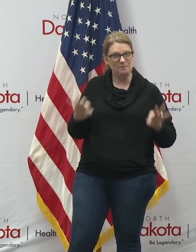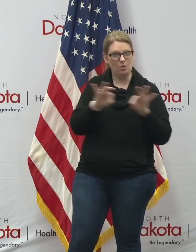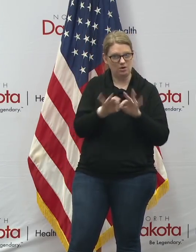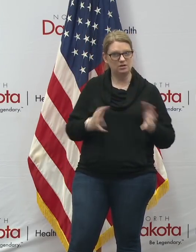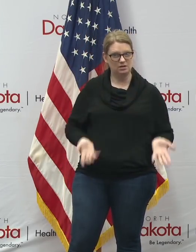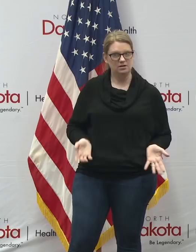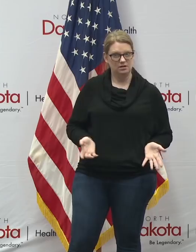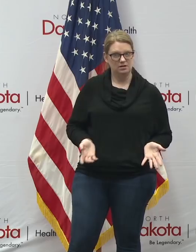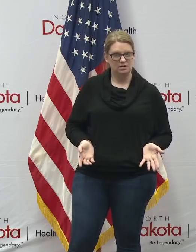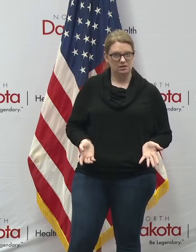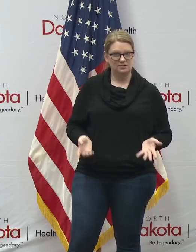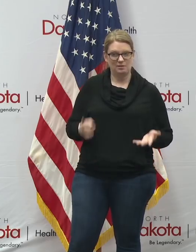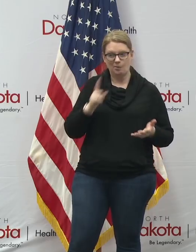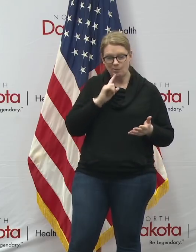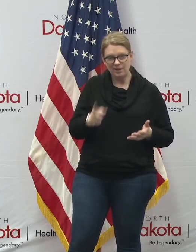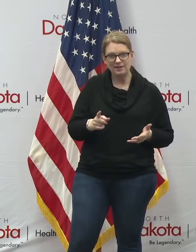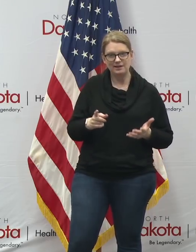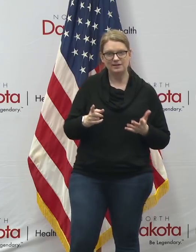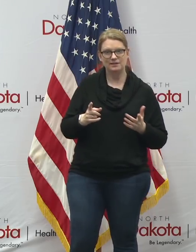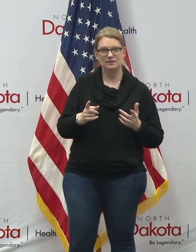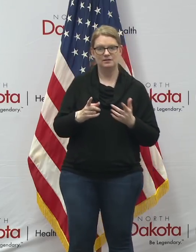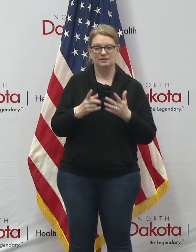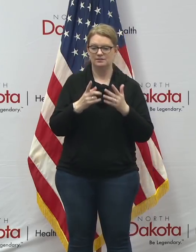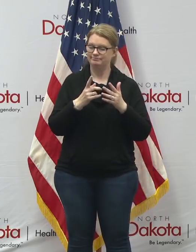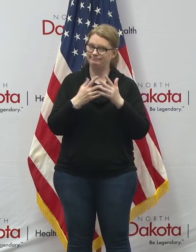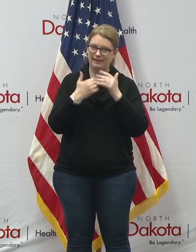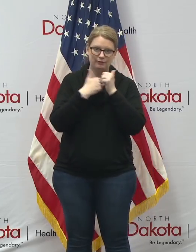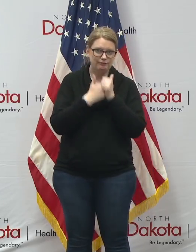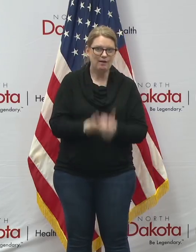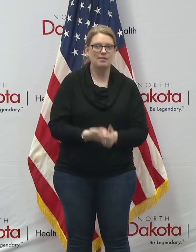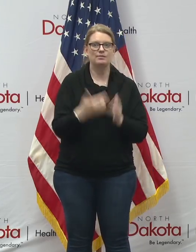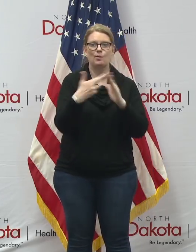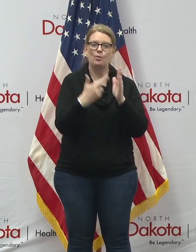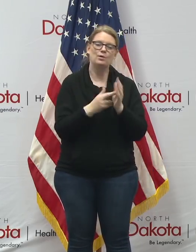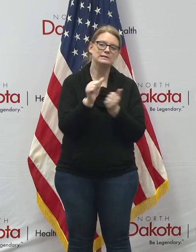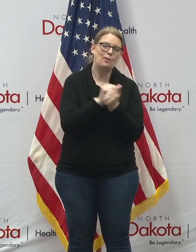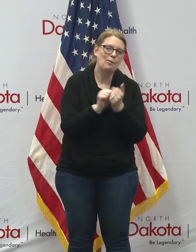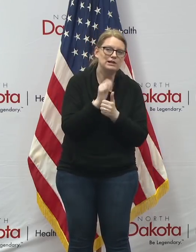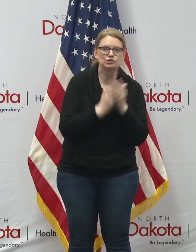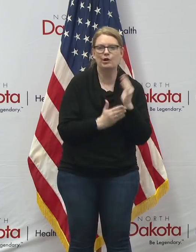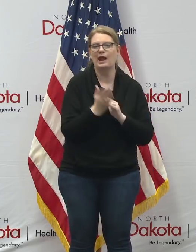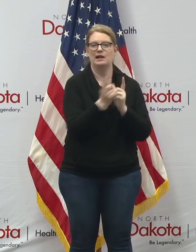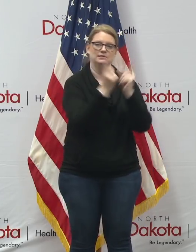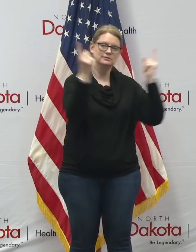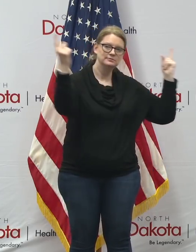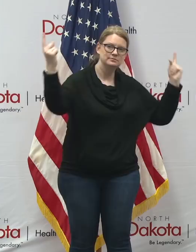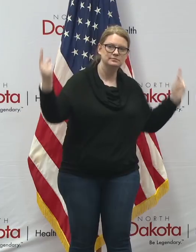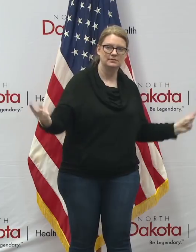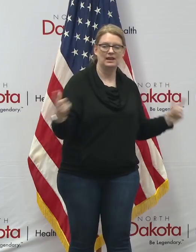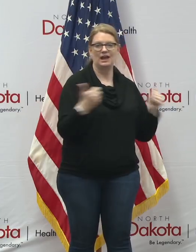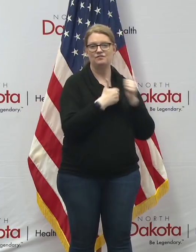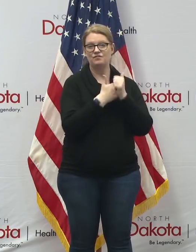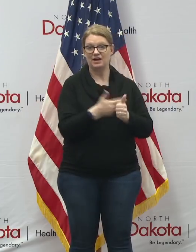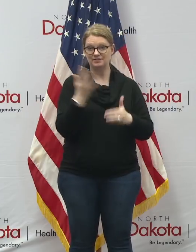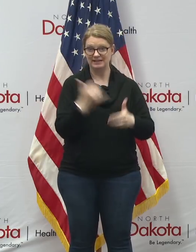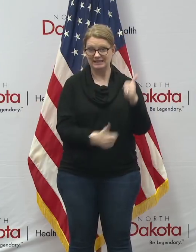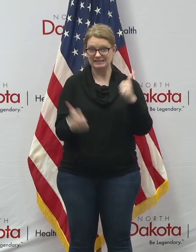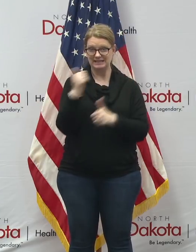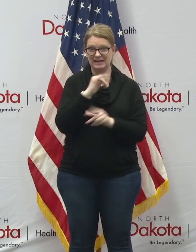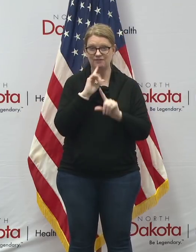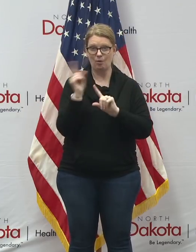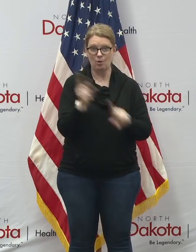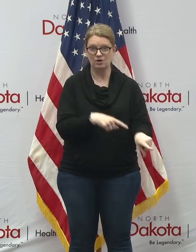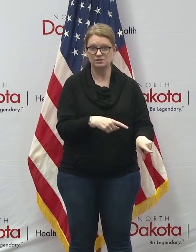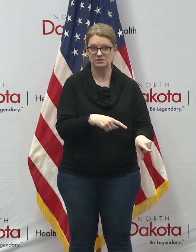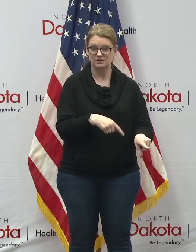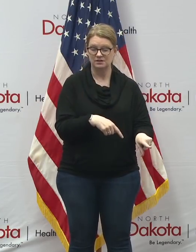matters that by practicing uh the guidelines that we're giving and and uh following the the executive orders we put out we are going to we are going to